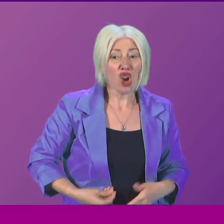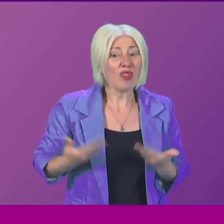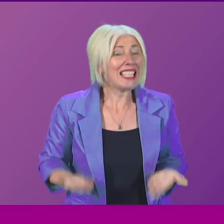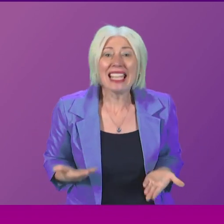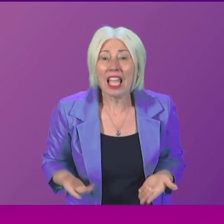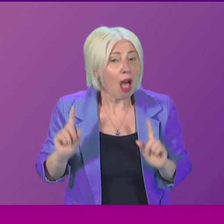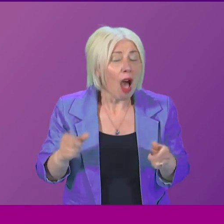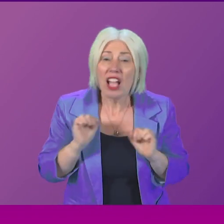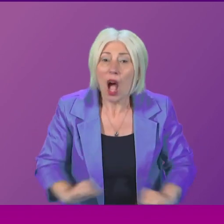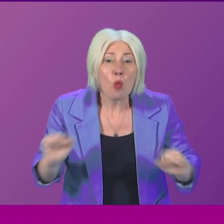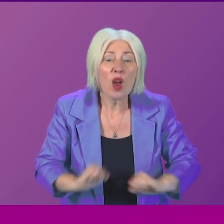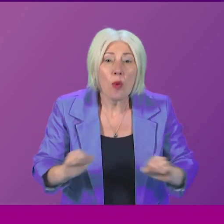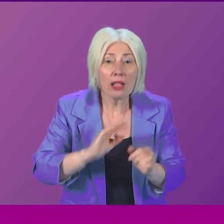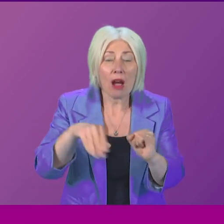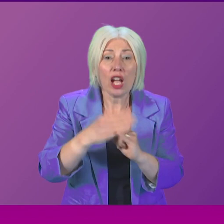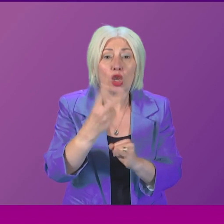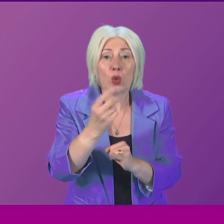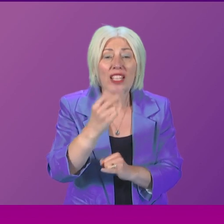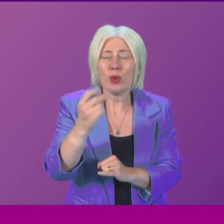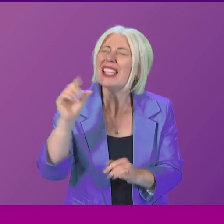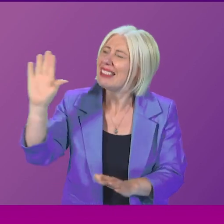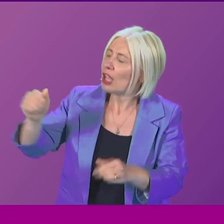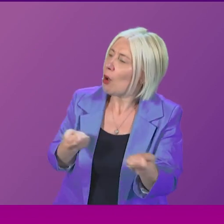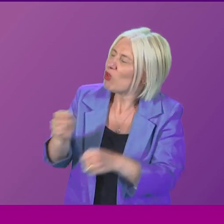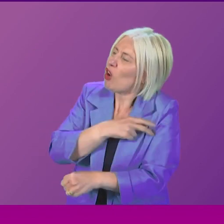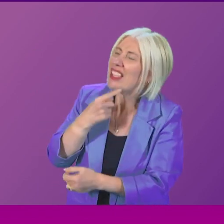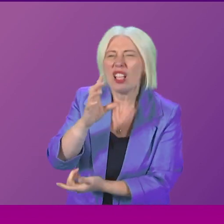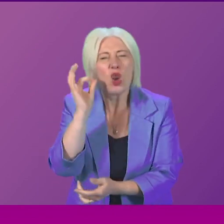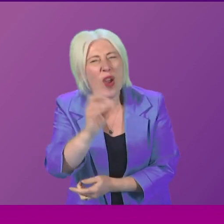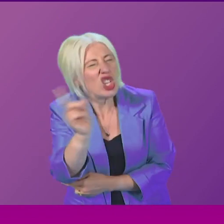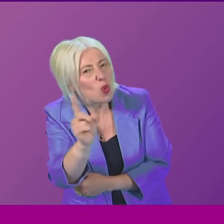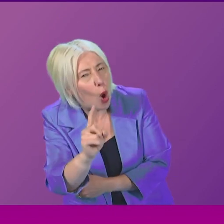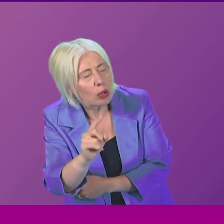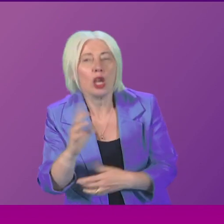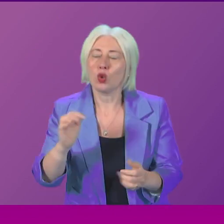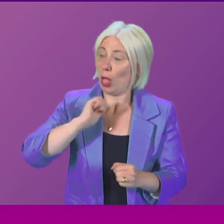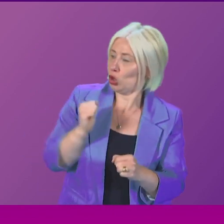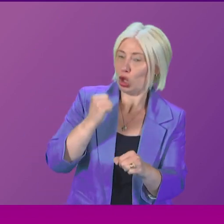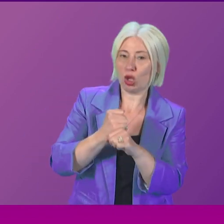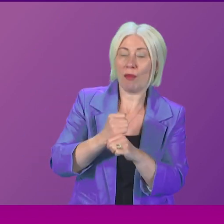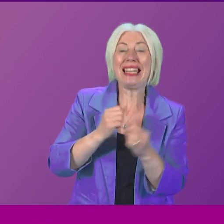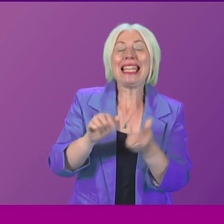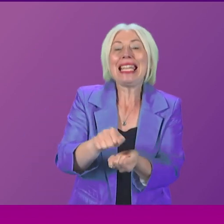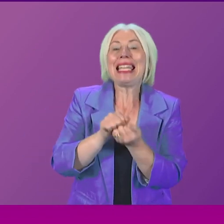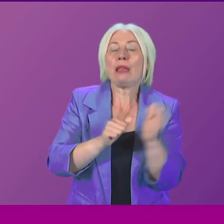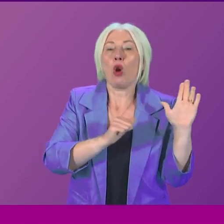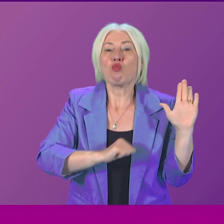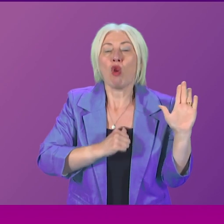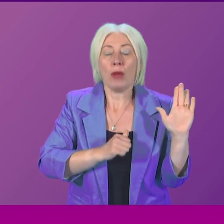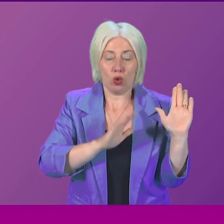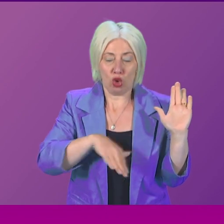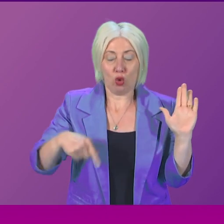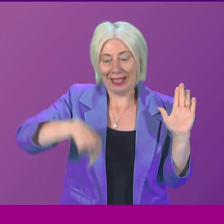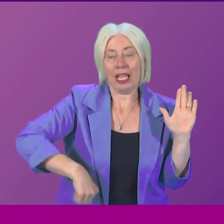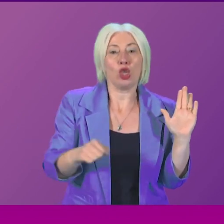wait until 2026. So, will the Scottish Government keep its promise to Scotland's children? And can the First